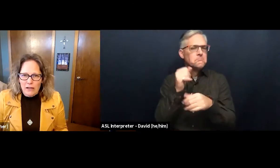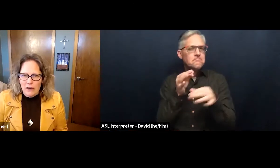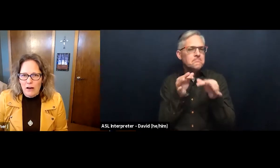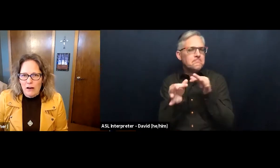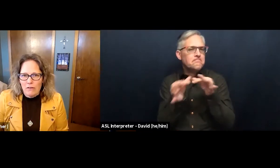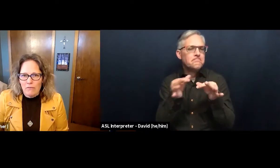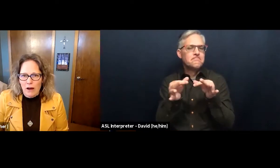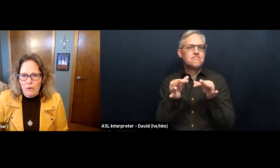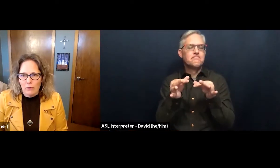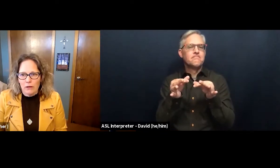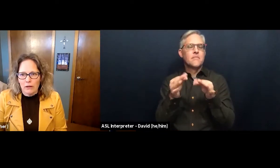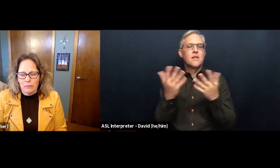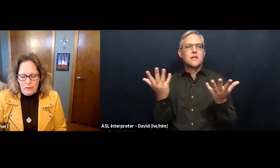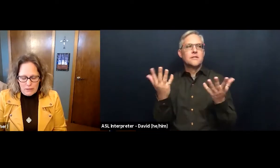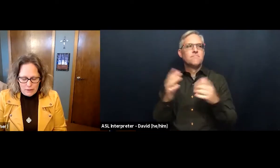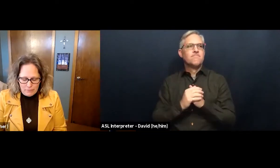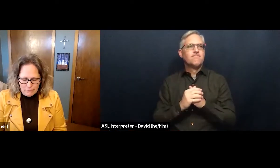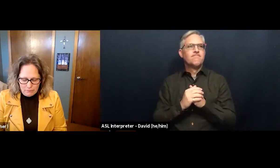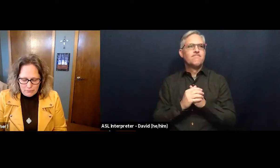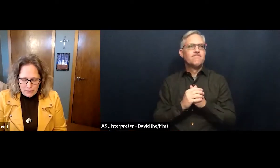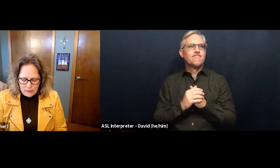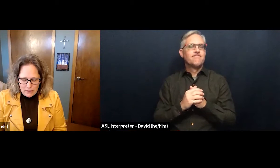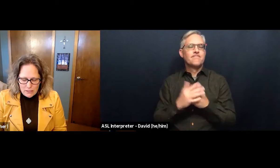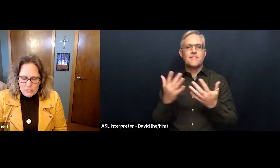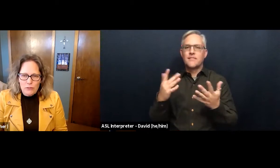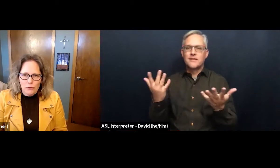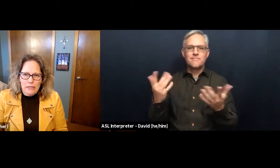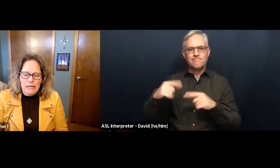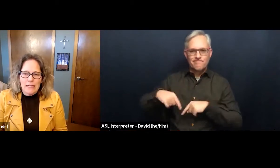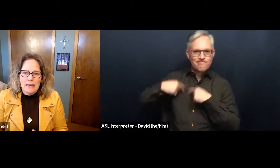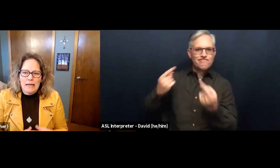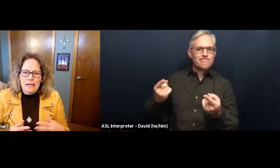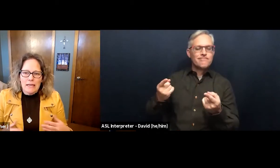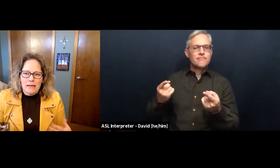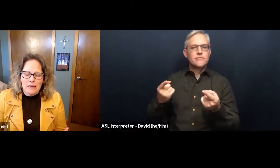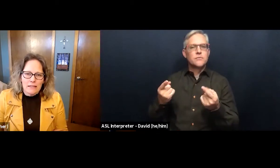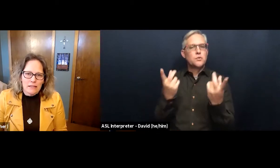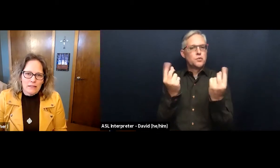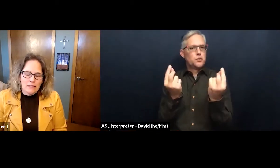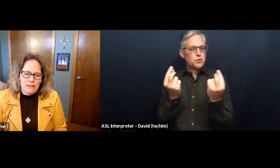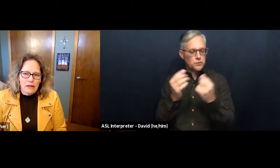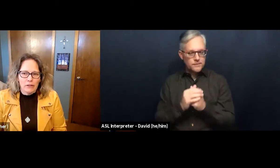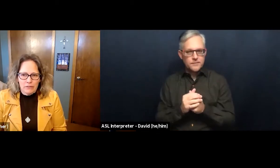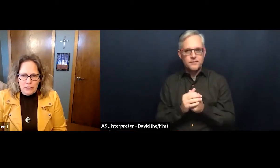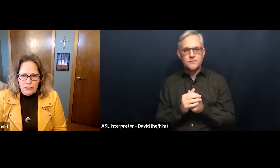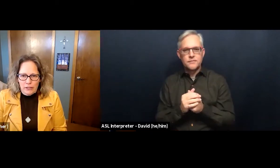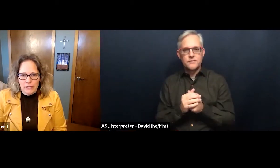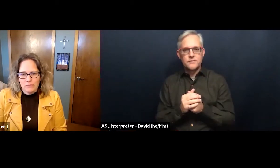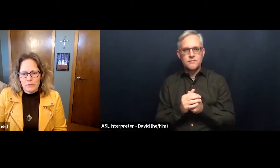of our story in the narrative lectionary. So